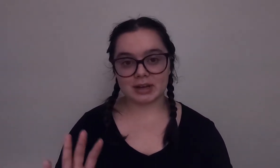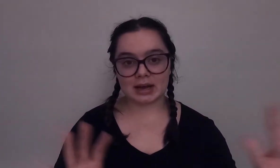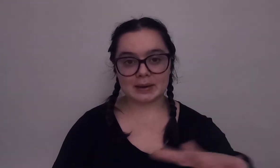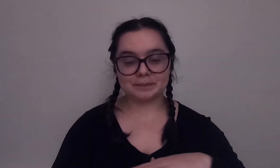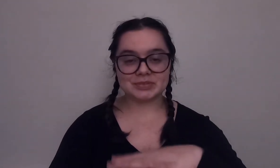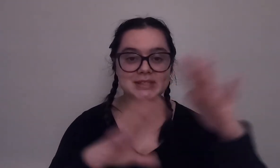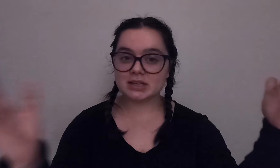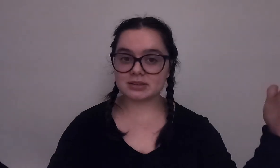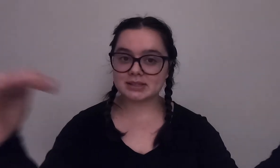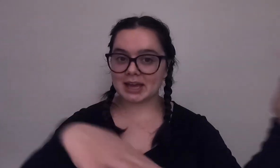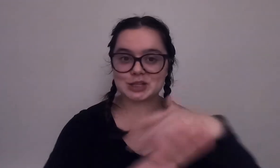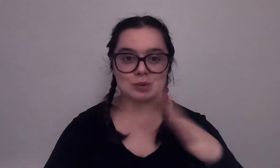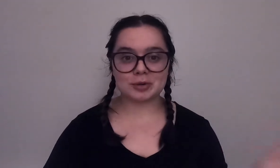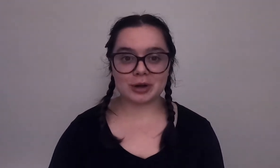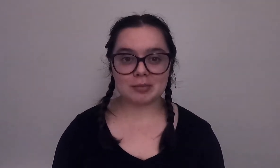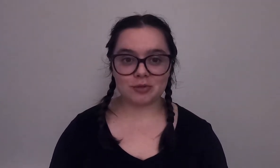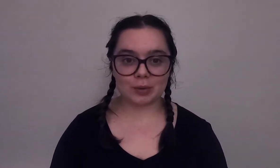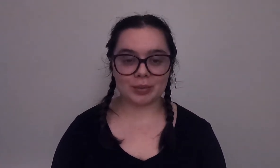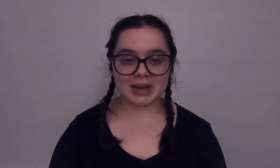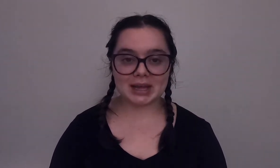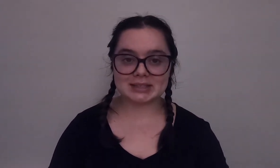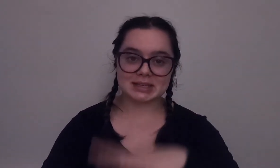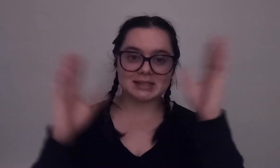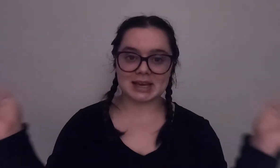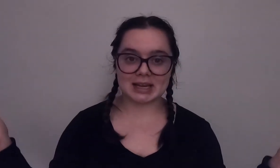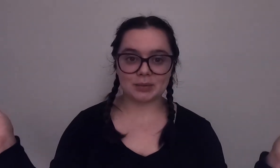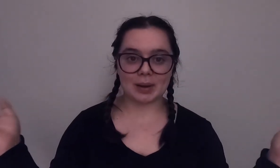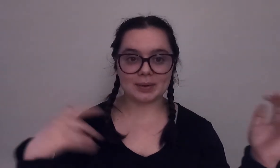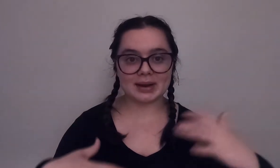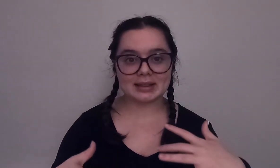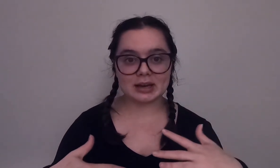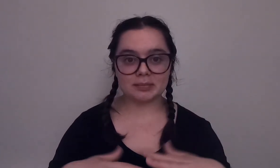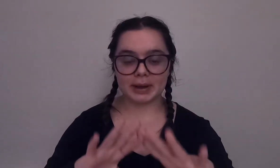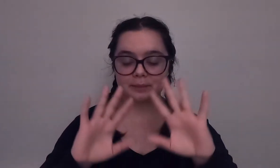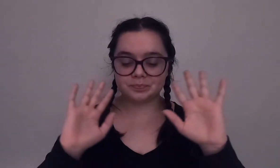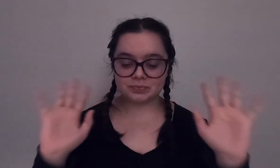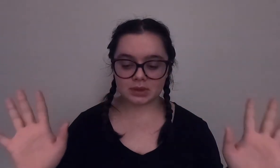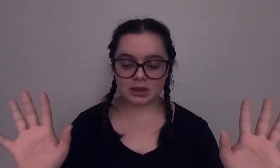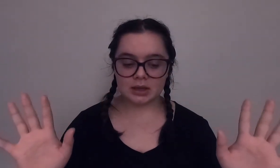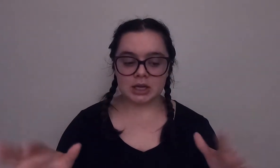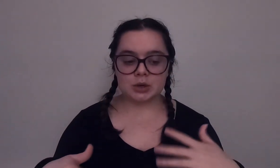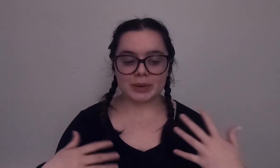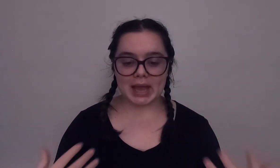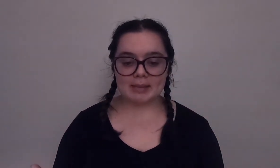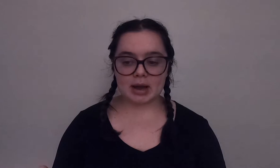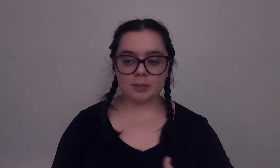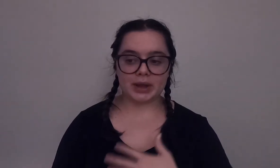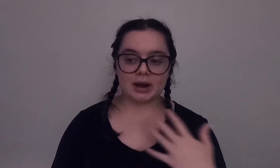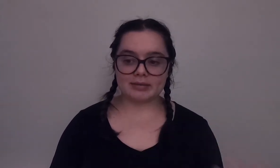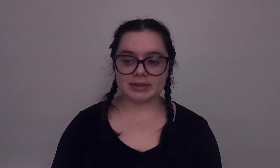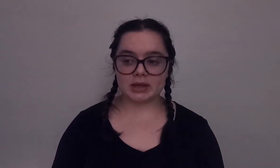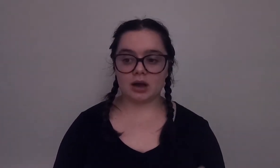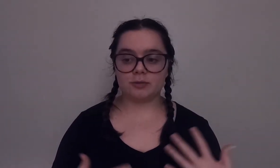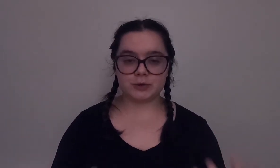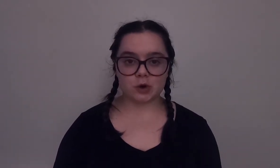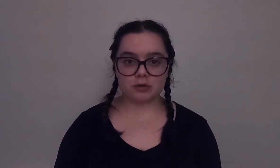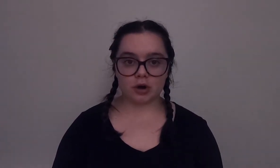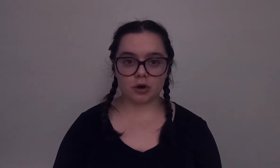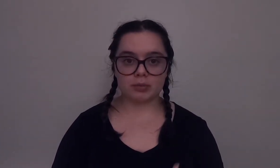seals kind of swimming around before we went in didn't see any while we were in there but we came up we got everything off we drove home